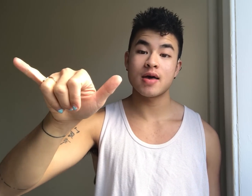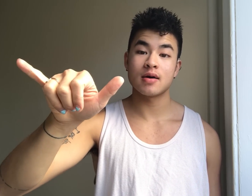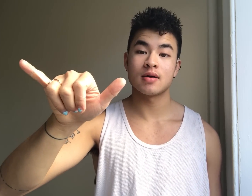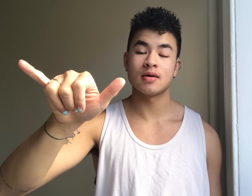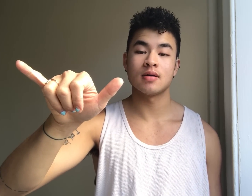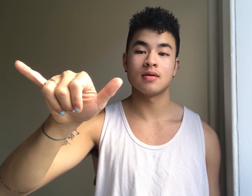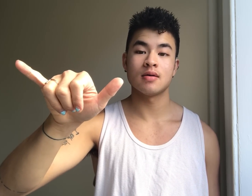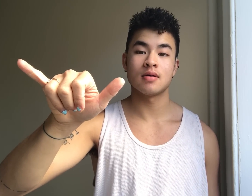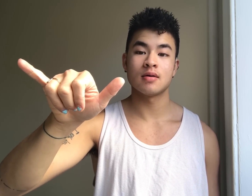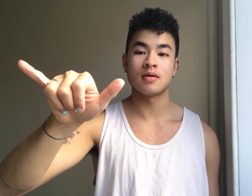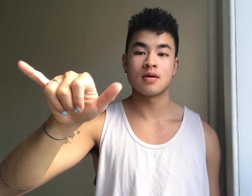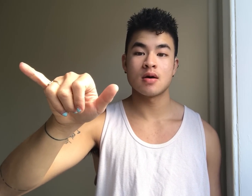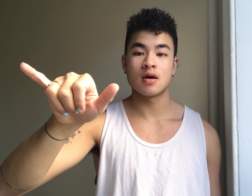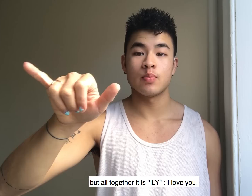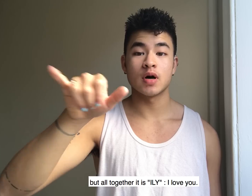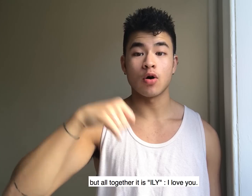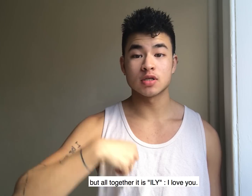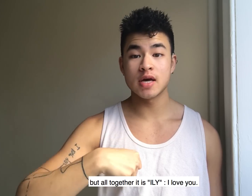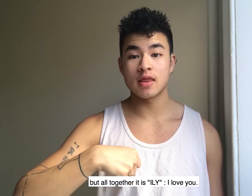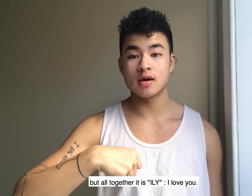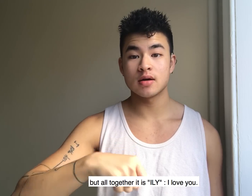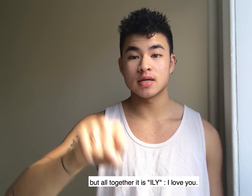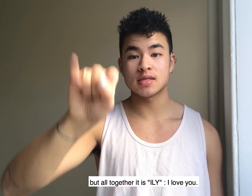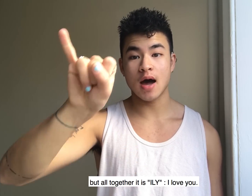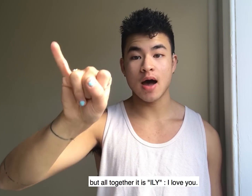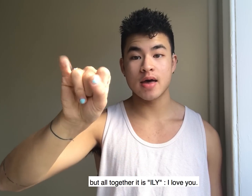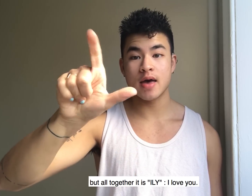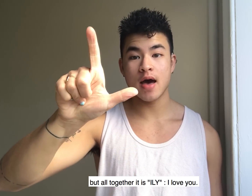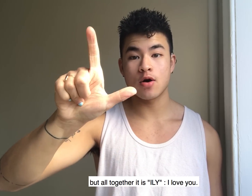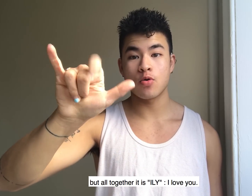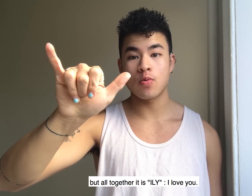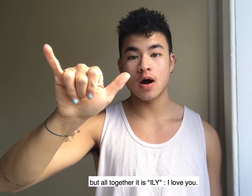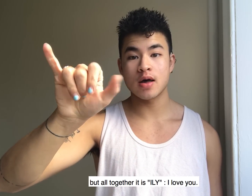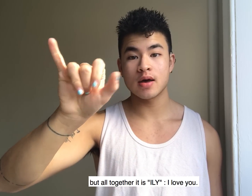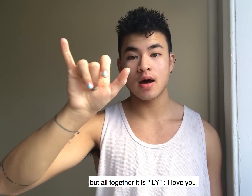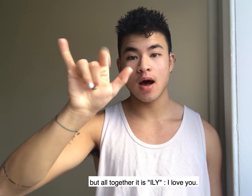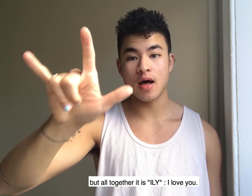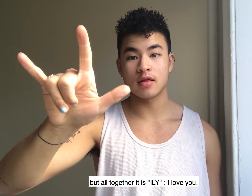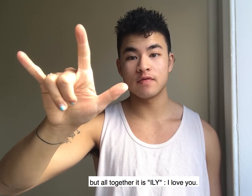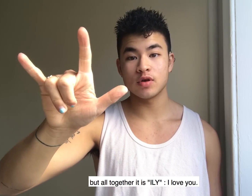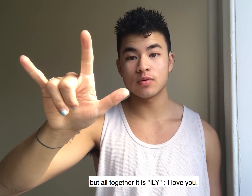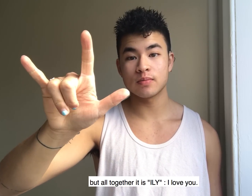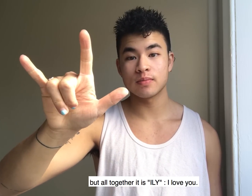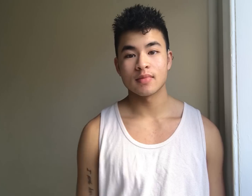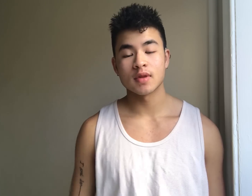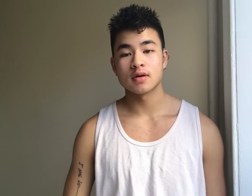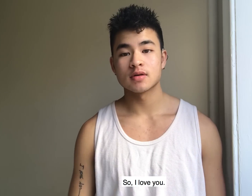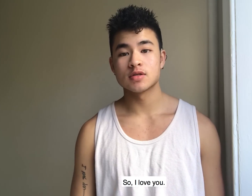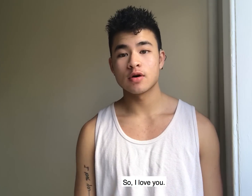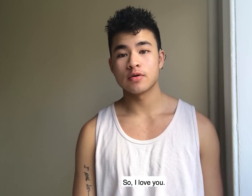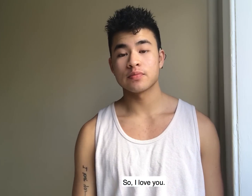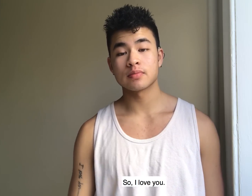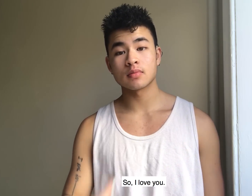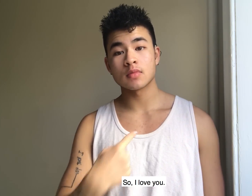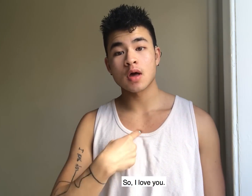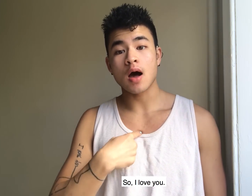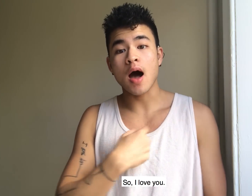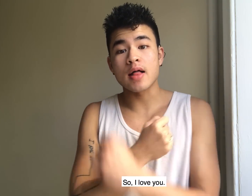but all together it's I L Y I love you so I